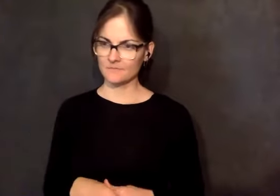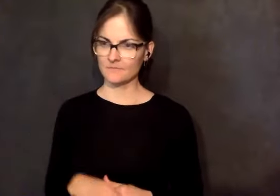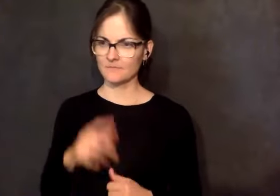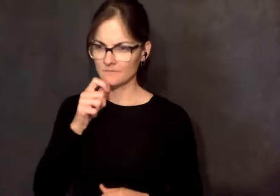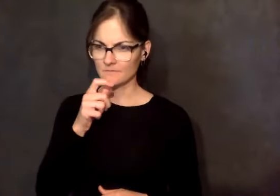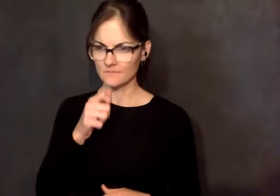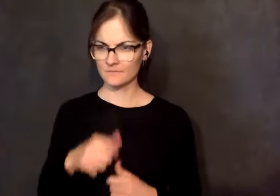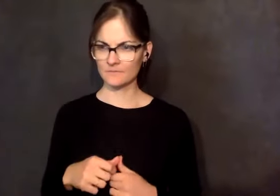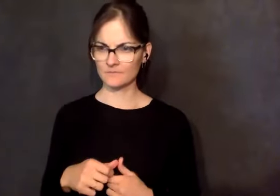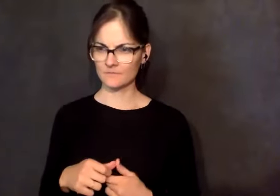cancer.